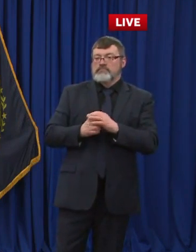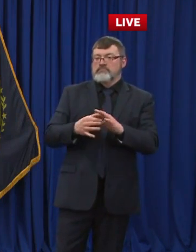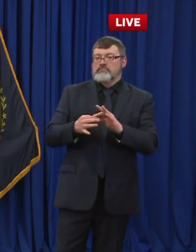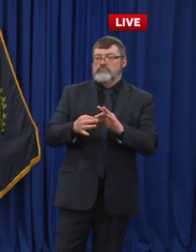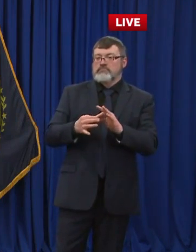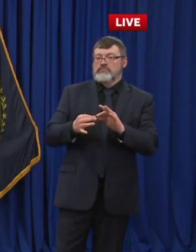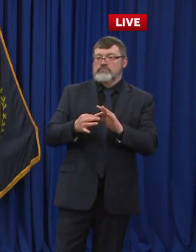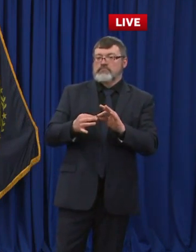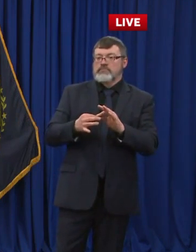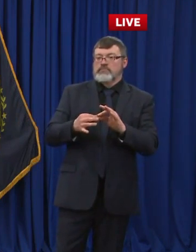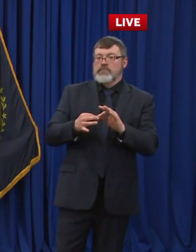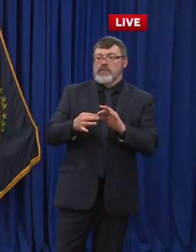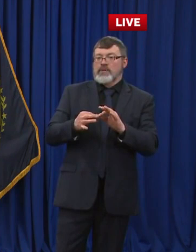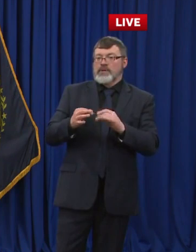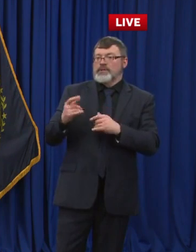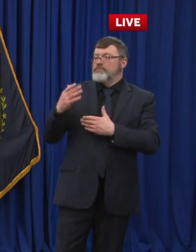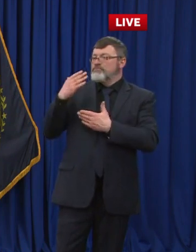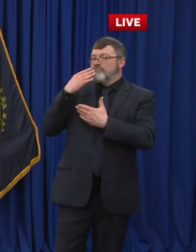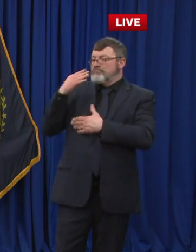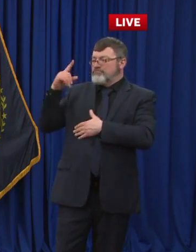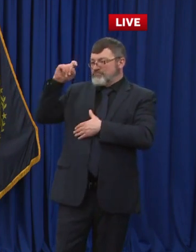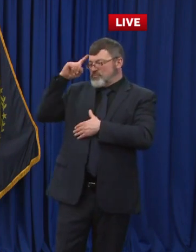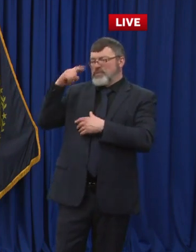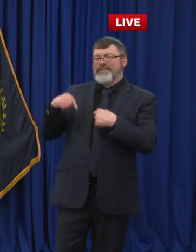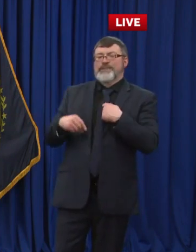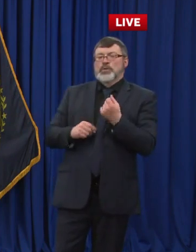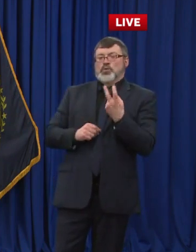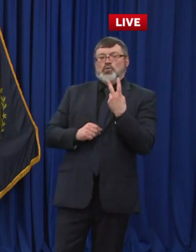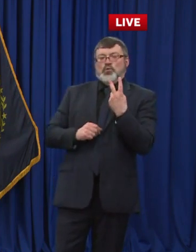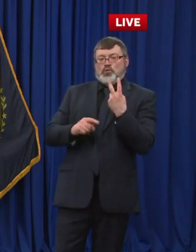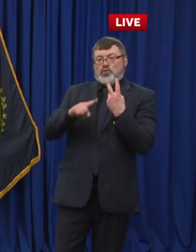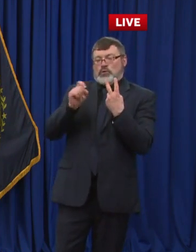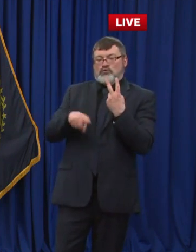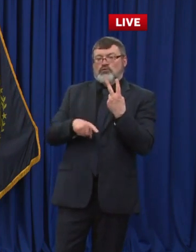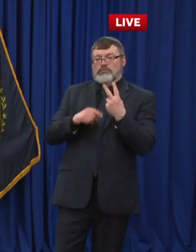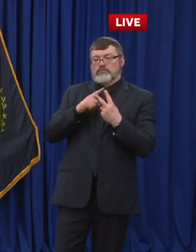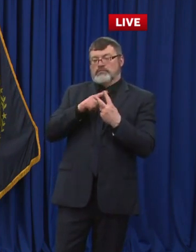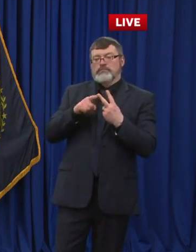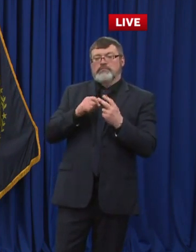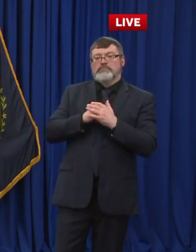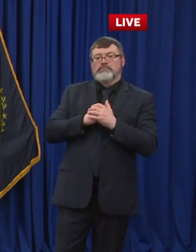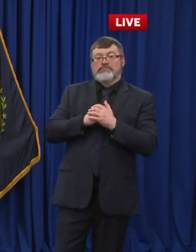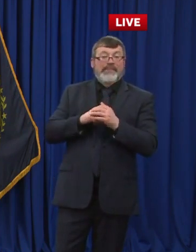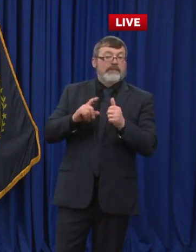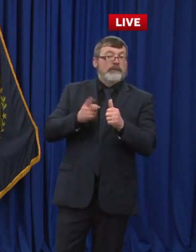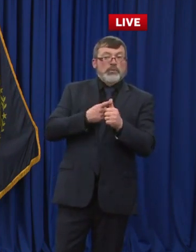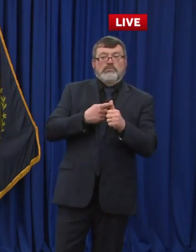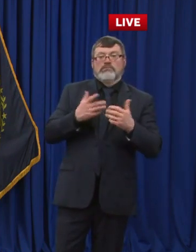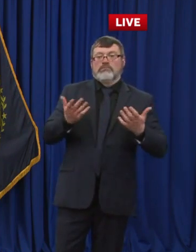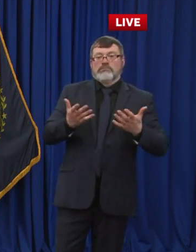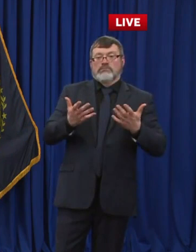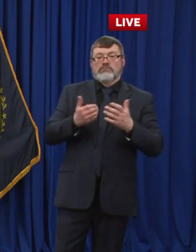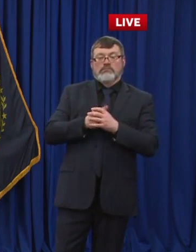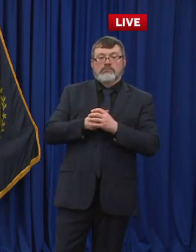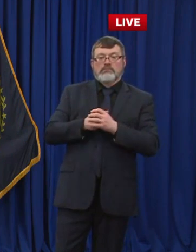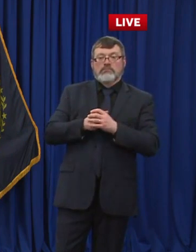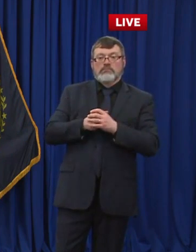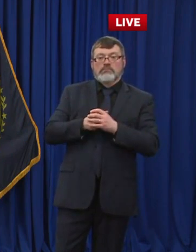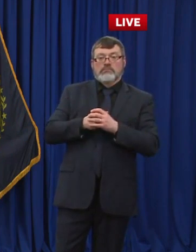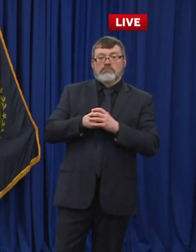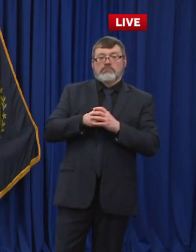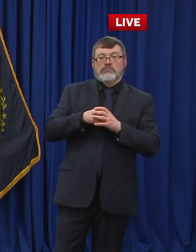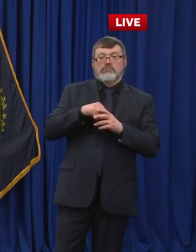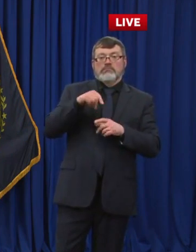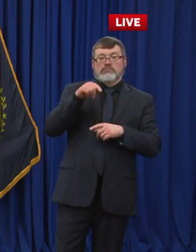Thank you. I've got two two questions. First, could you clarify what vaccination sites are supposed to do with any